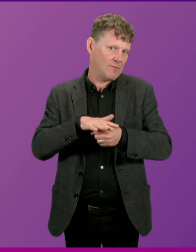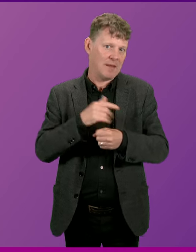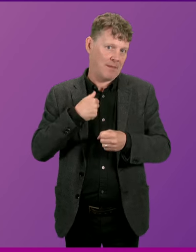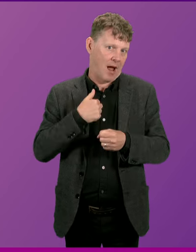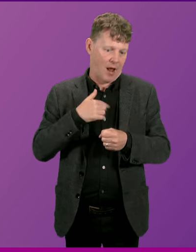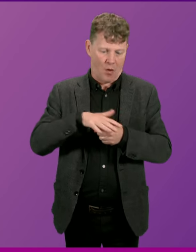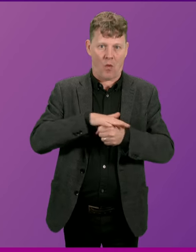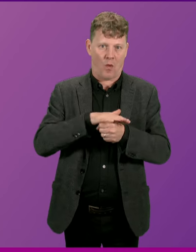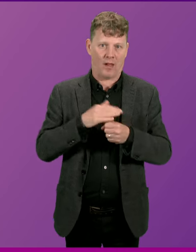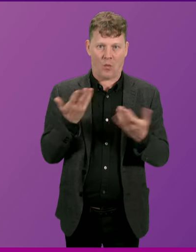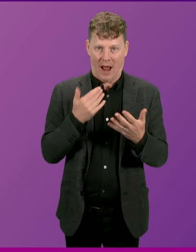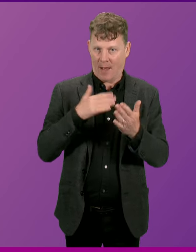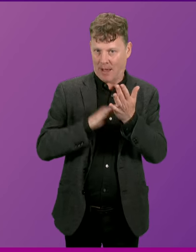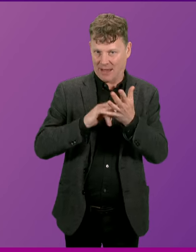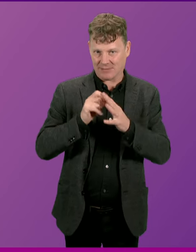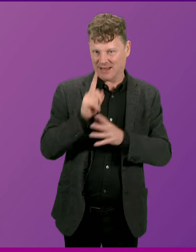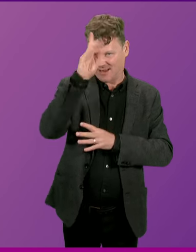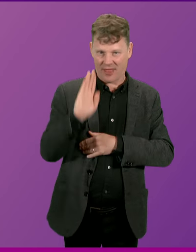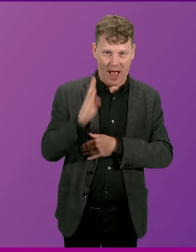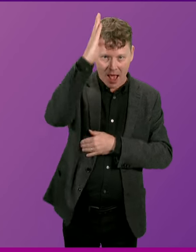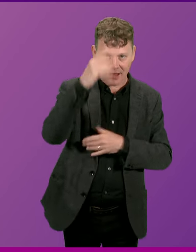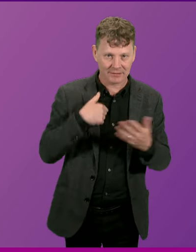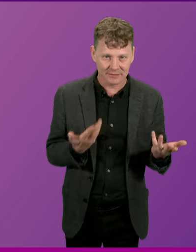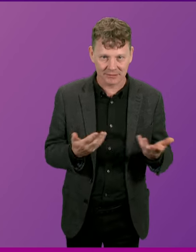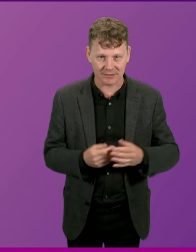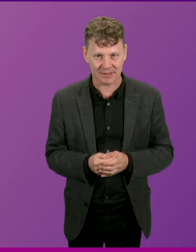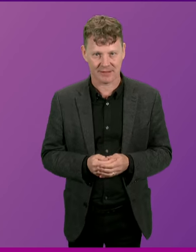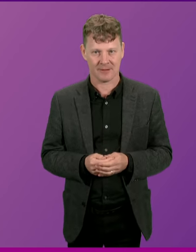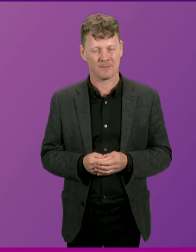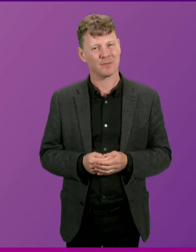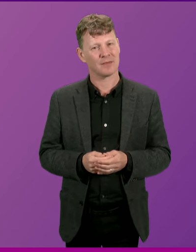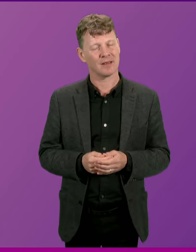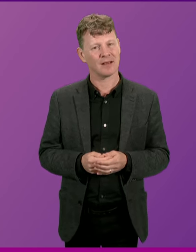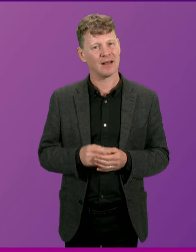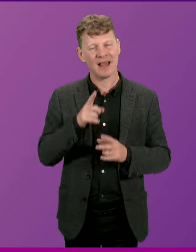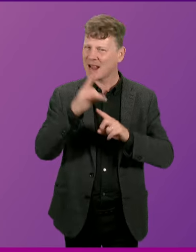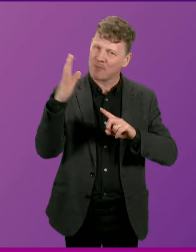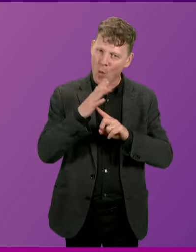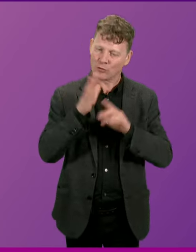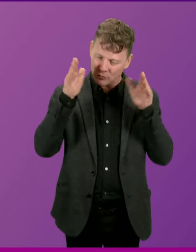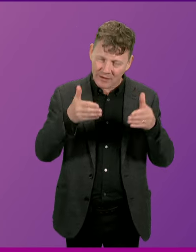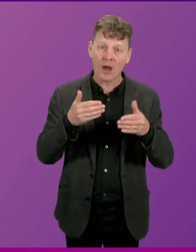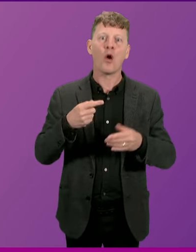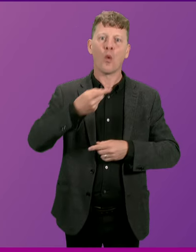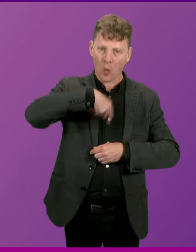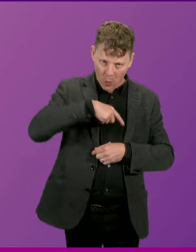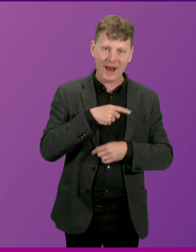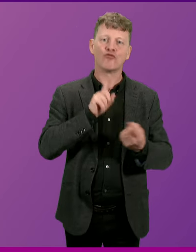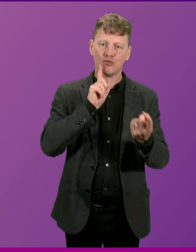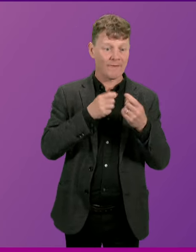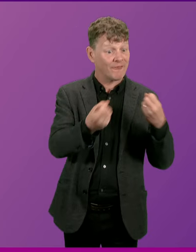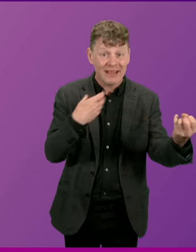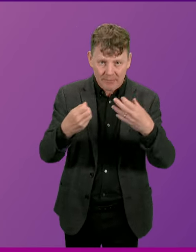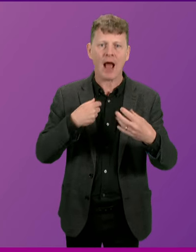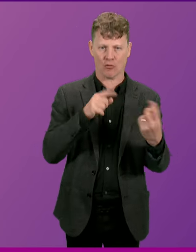Highland constituency. The point here is that we are very responsive to feedback. We'll continue to